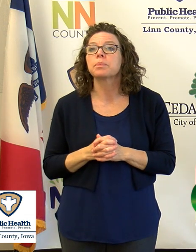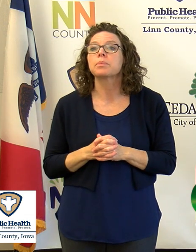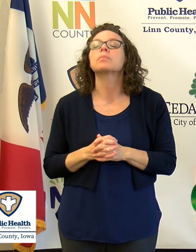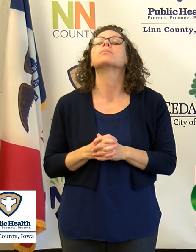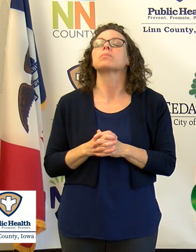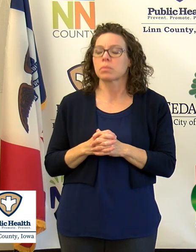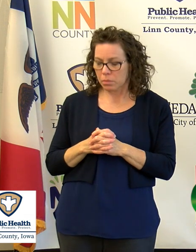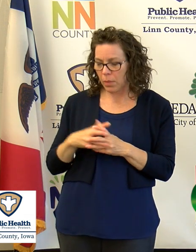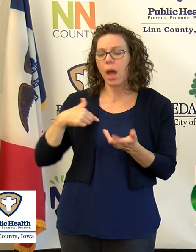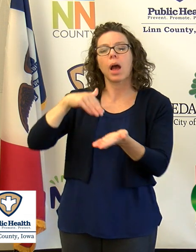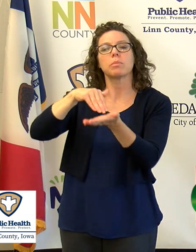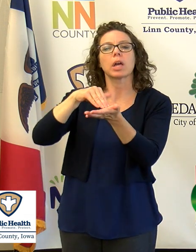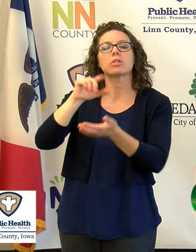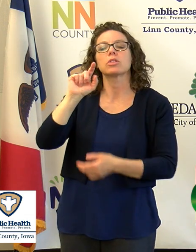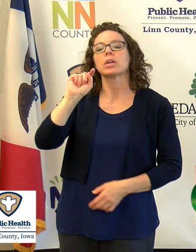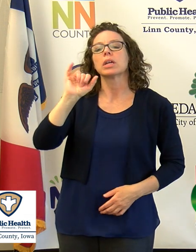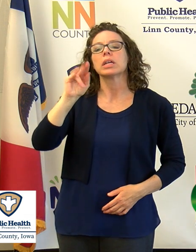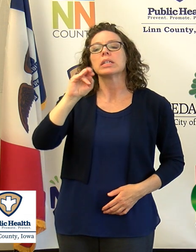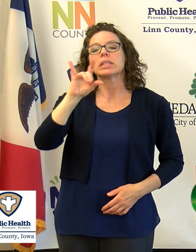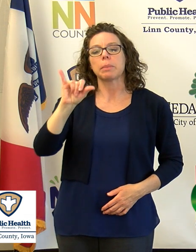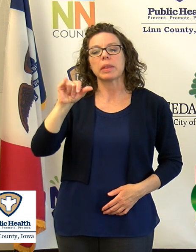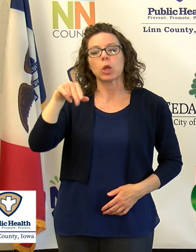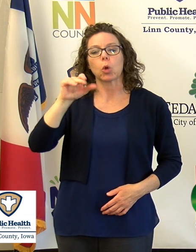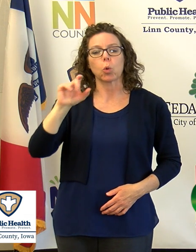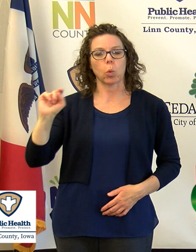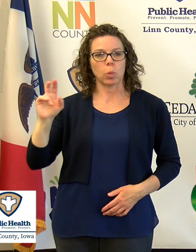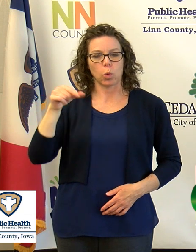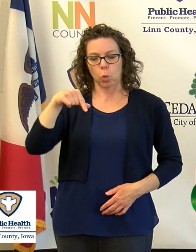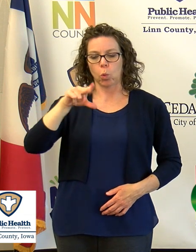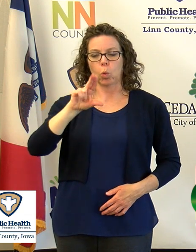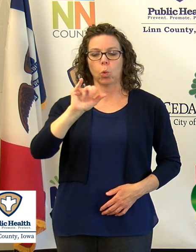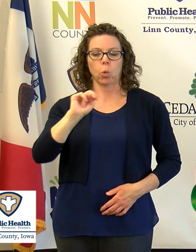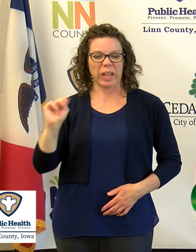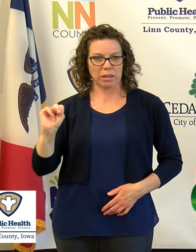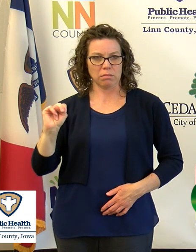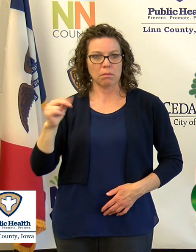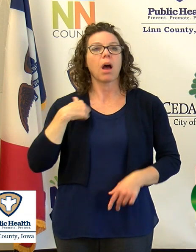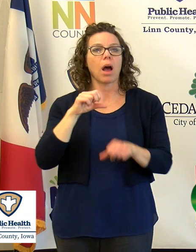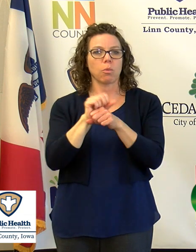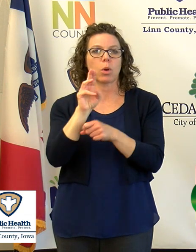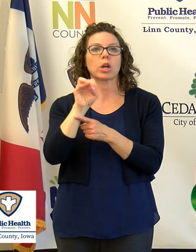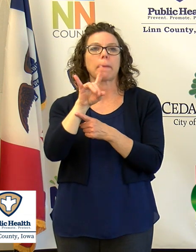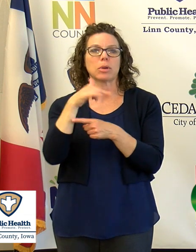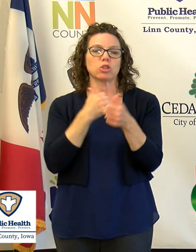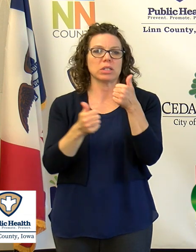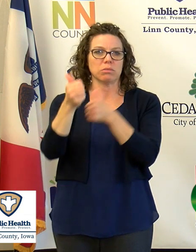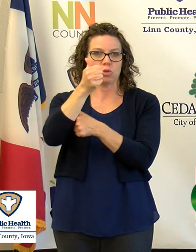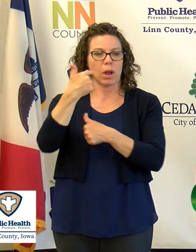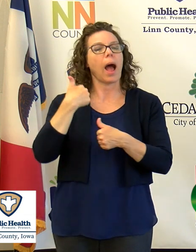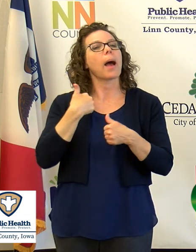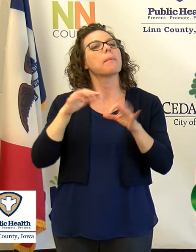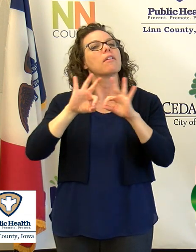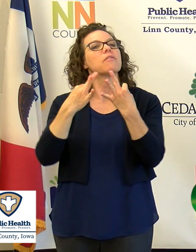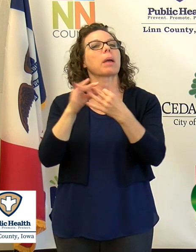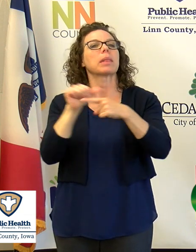Dr. Timothy Quinn, I'm the Chief of Clinical Operations at Mercy Hospital, and I'm a family practice doctor.